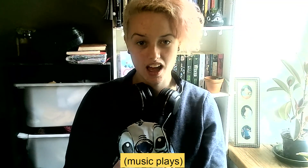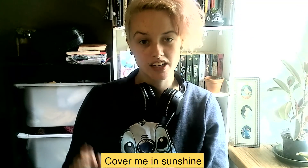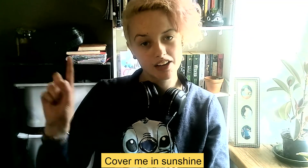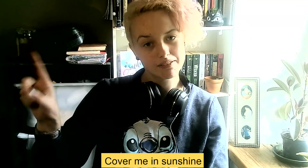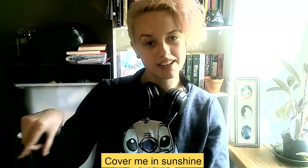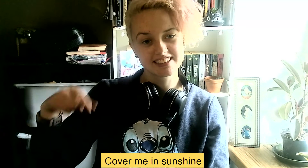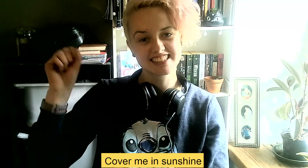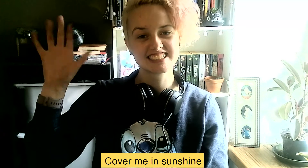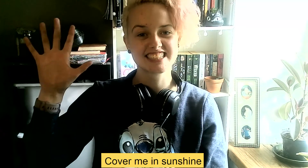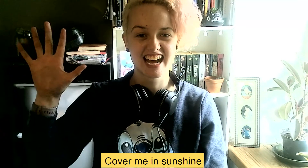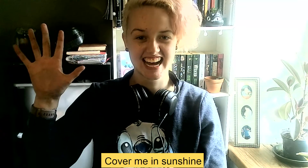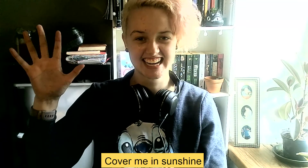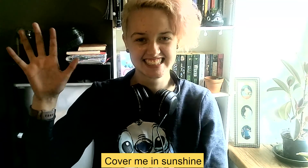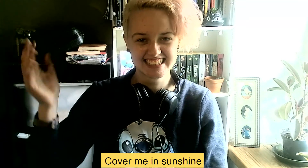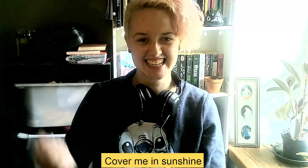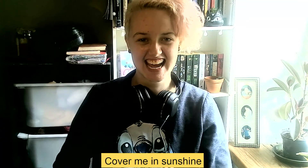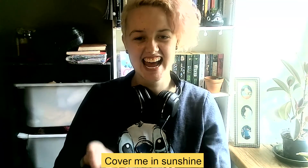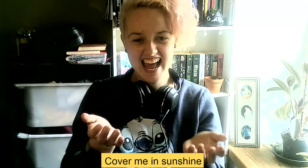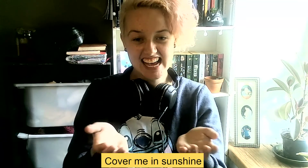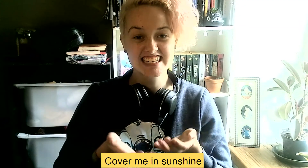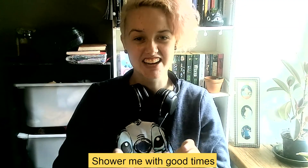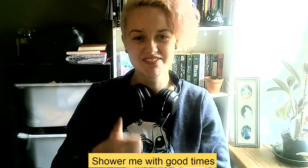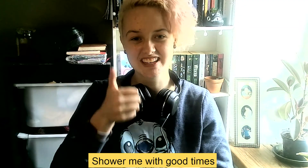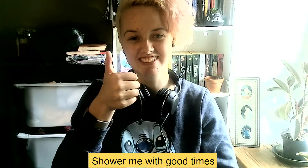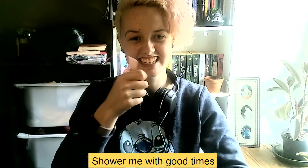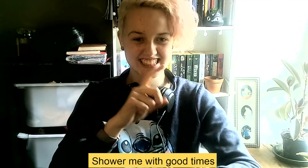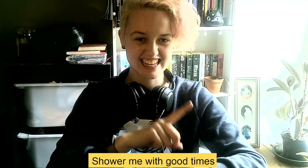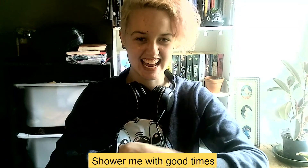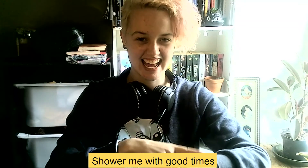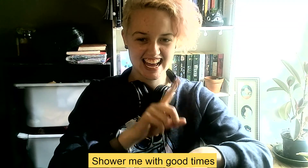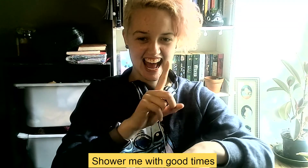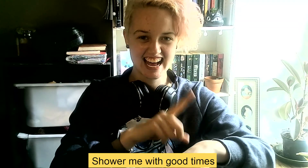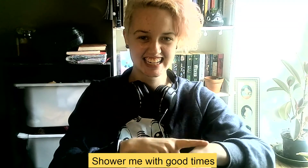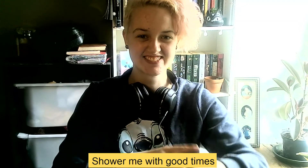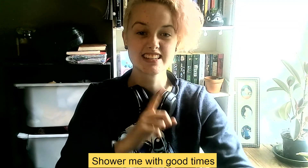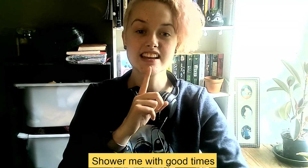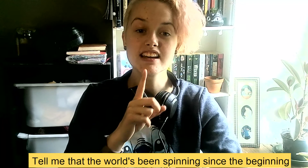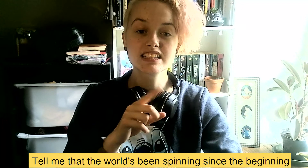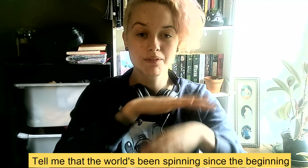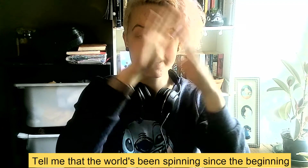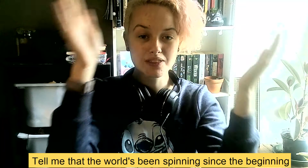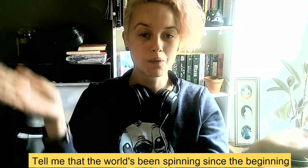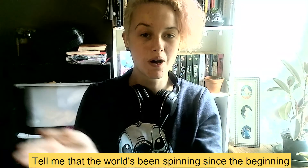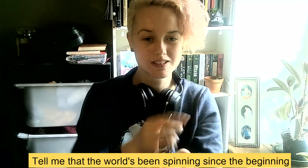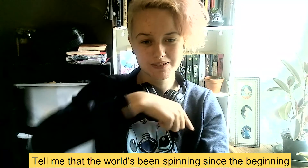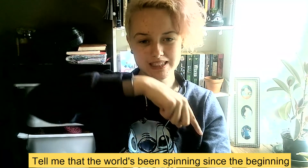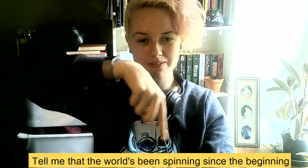Cover me in sunshine, shower me with good times. Tell me that the world's been